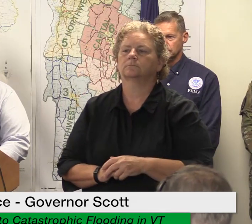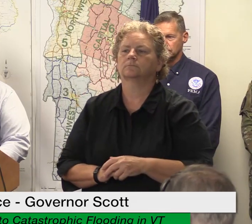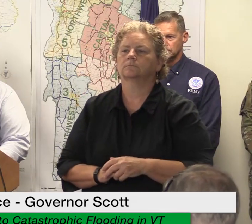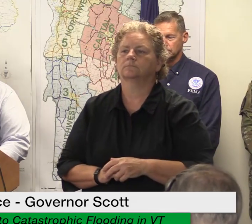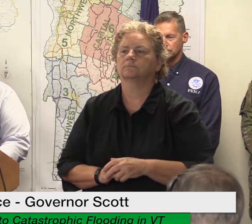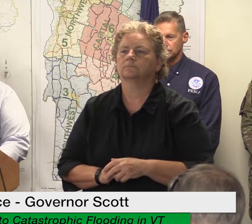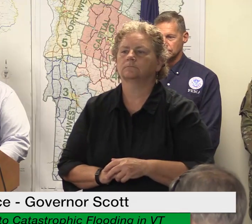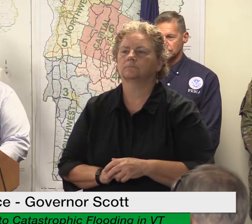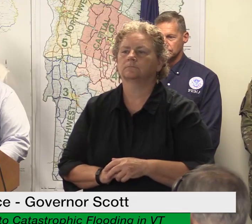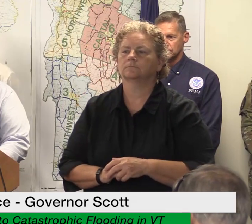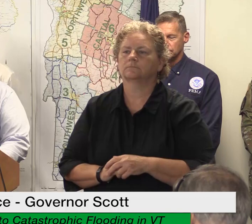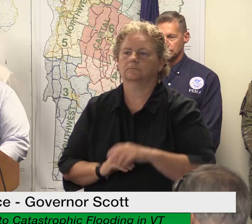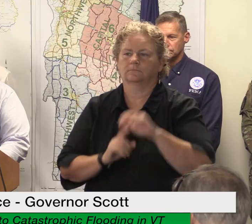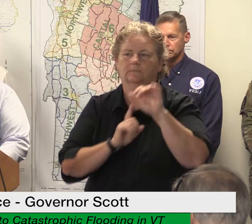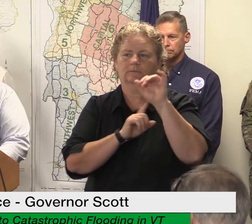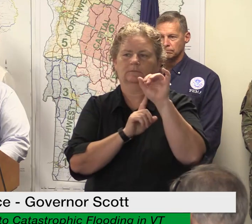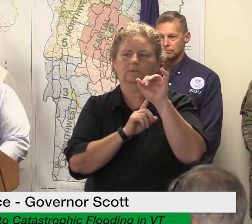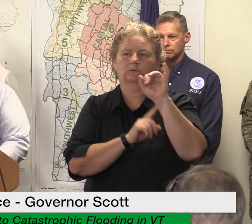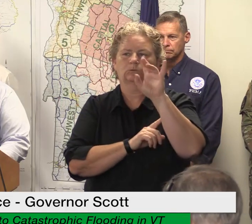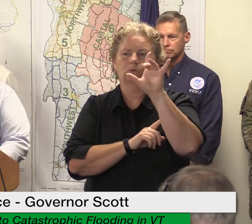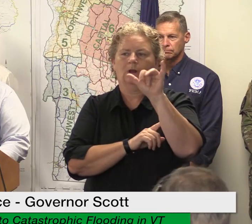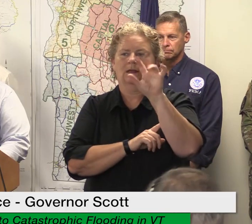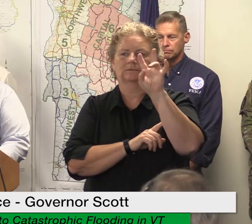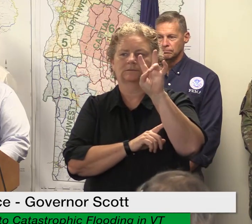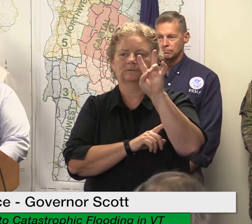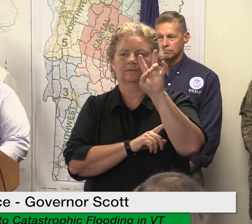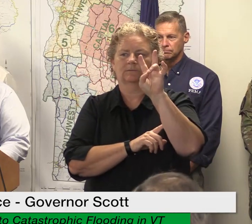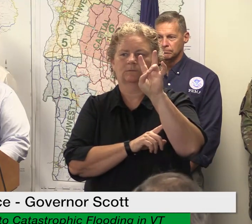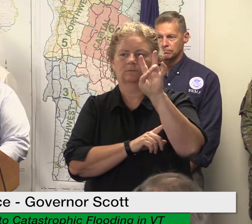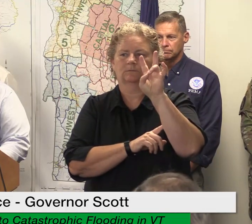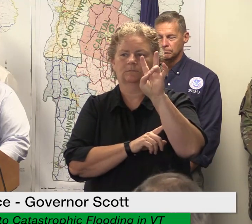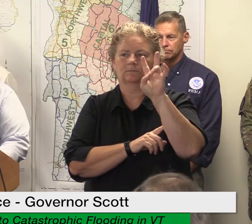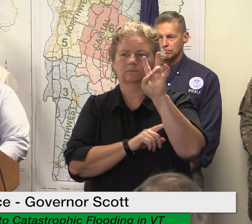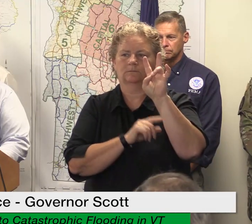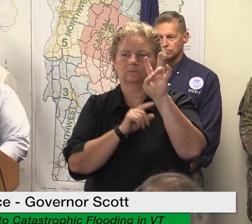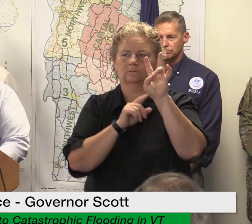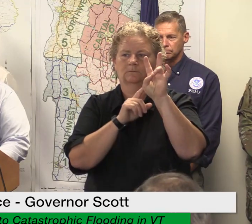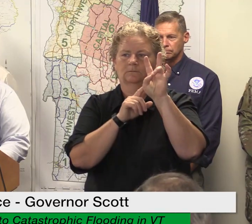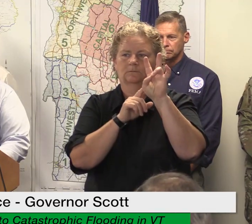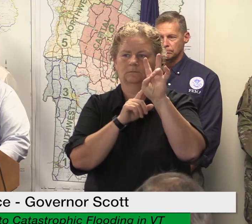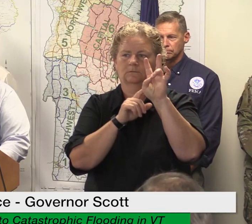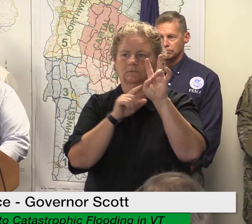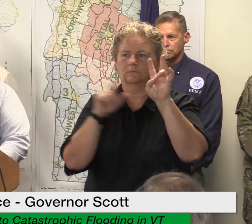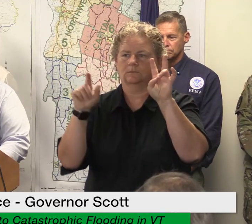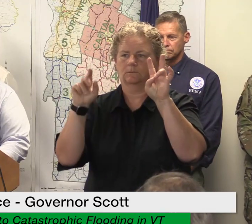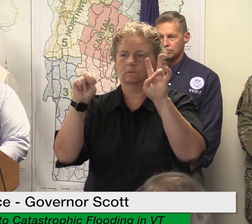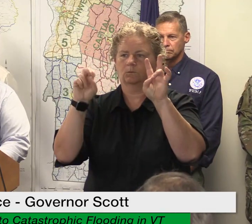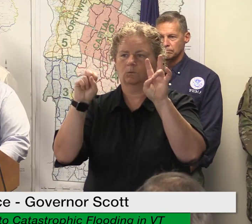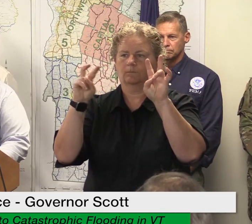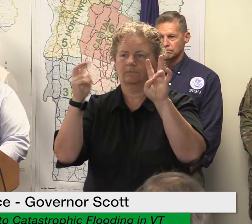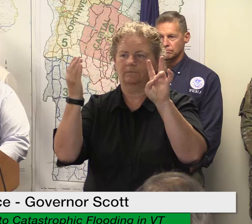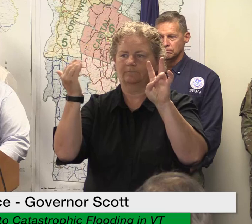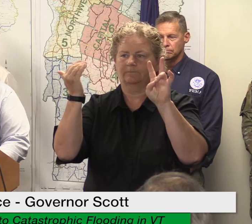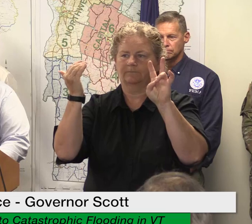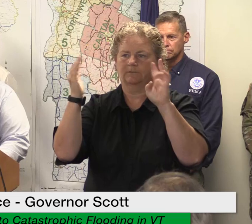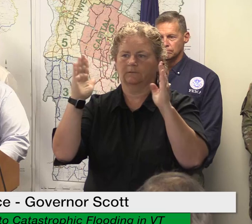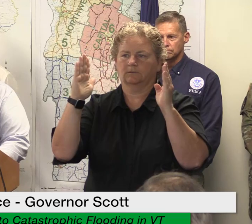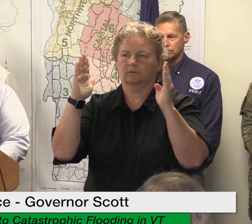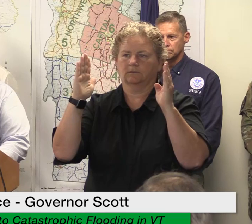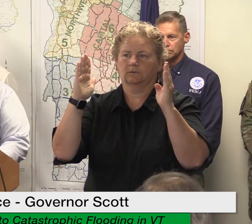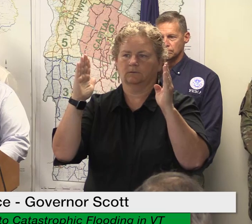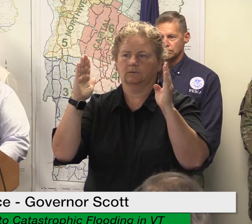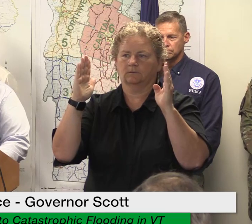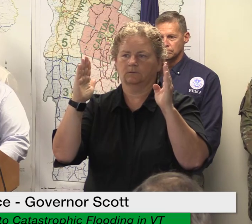july 7th 2023 and november 15 2023 will now have until november